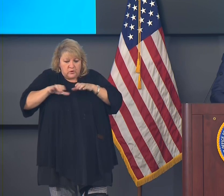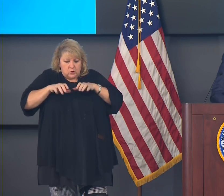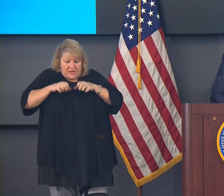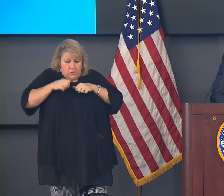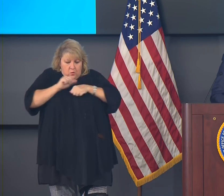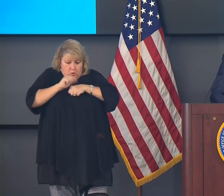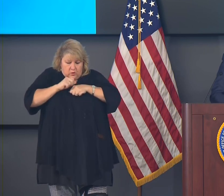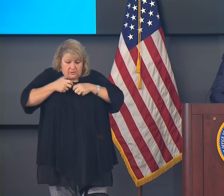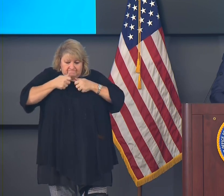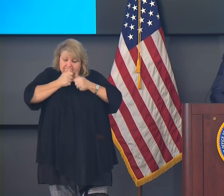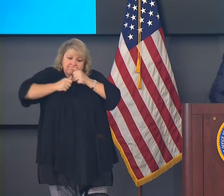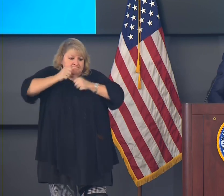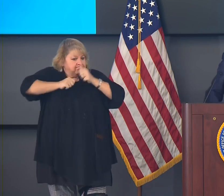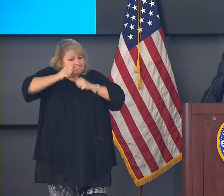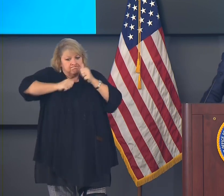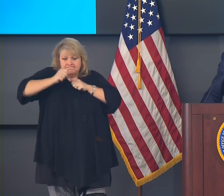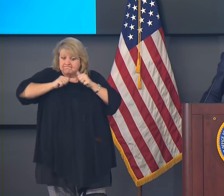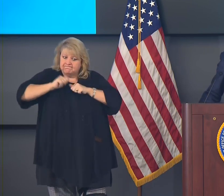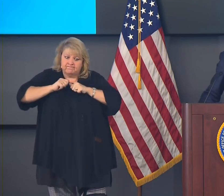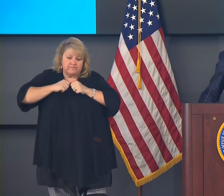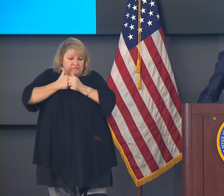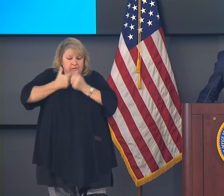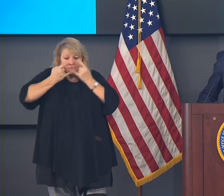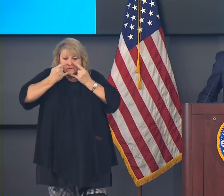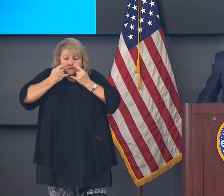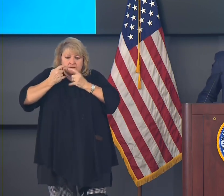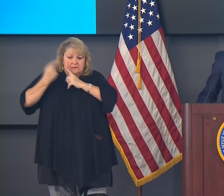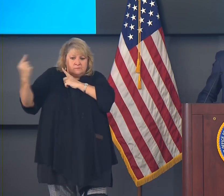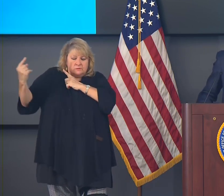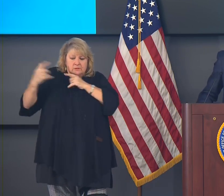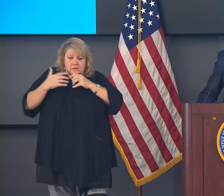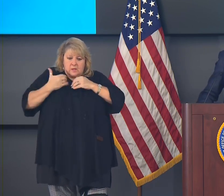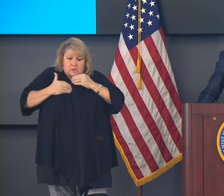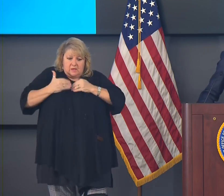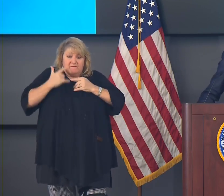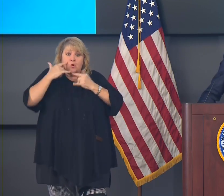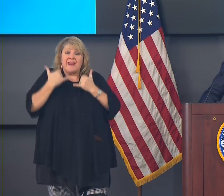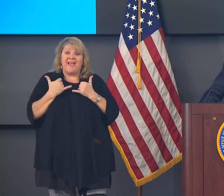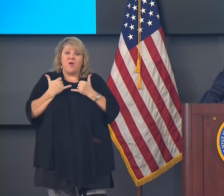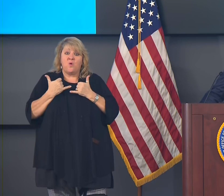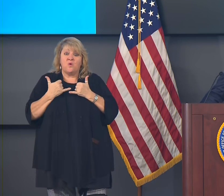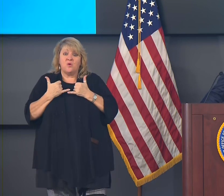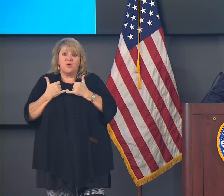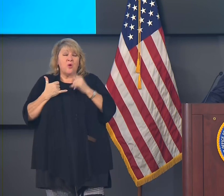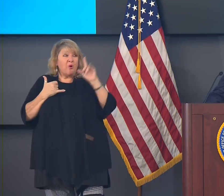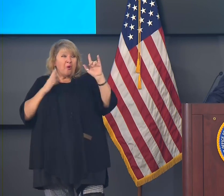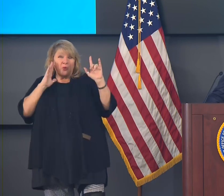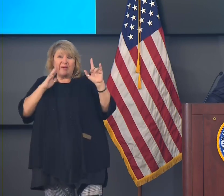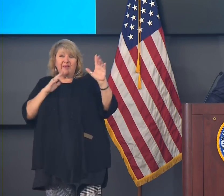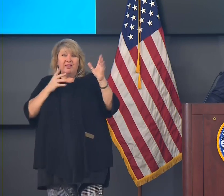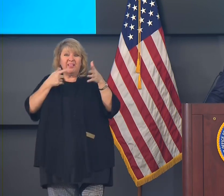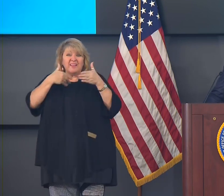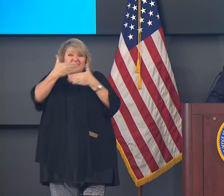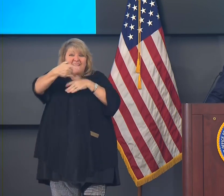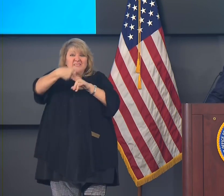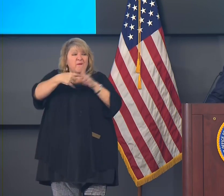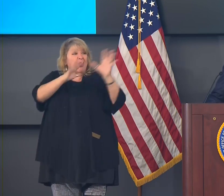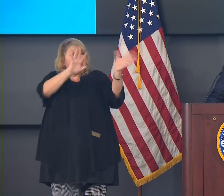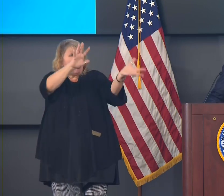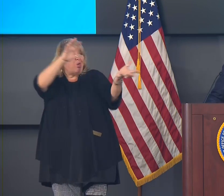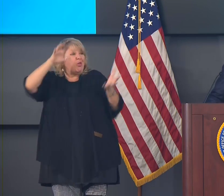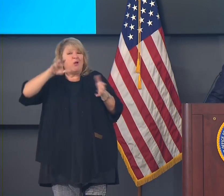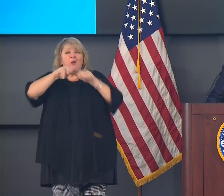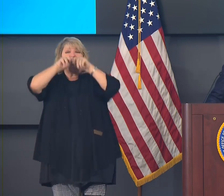measures now. Because that vaccine is not going to be here in the numbers that we need it soon enough to reverse these